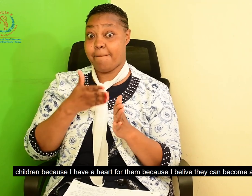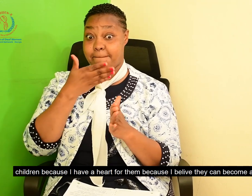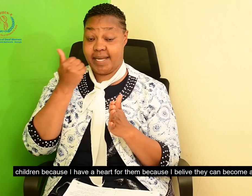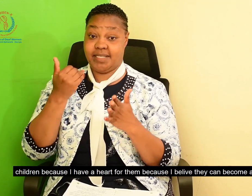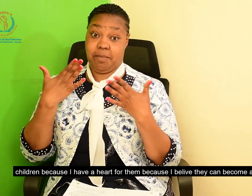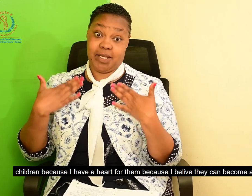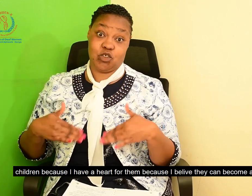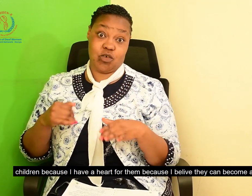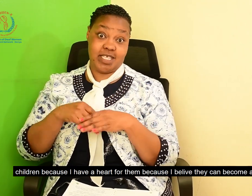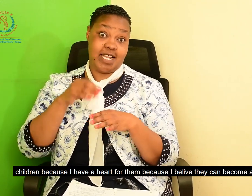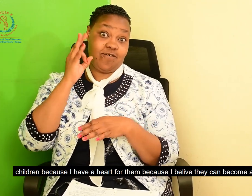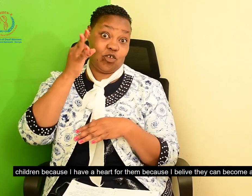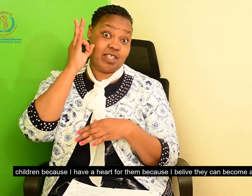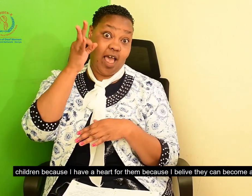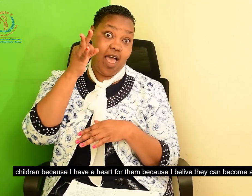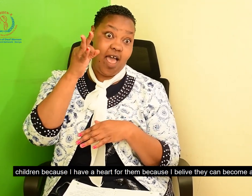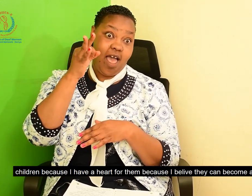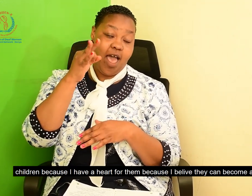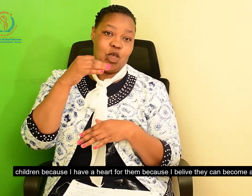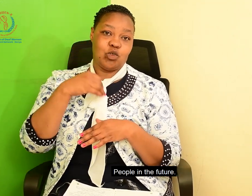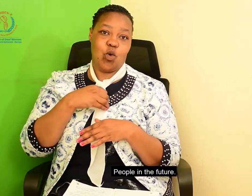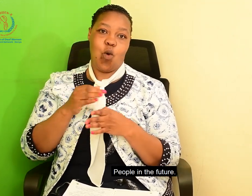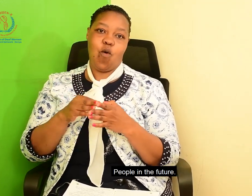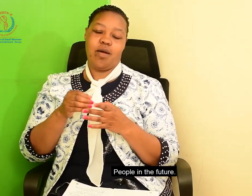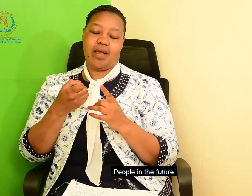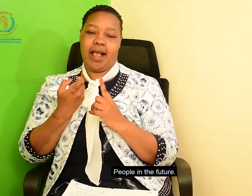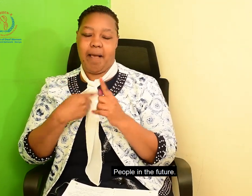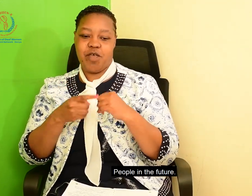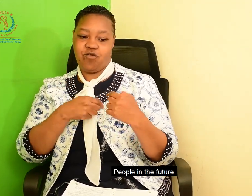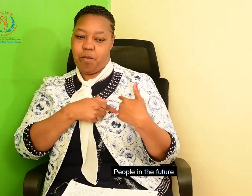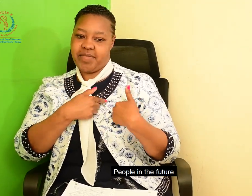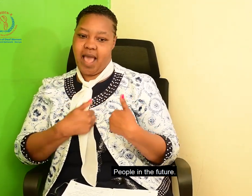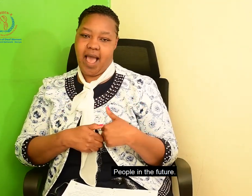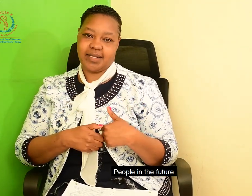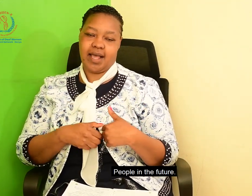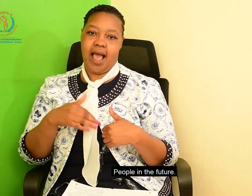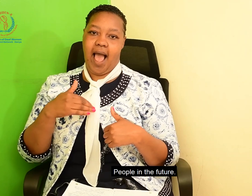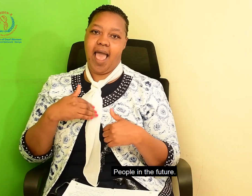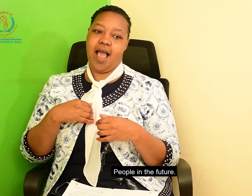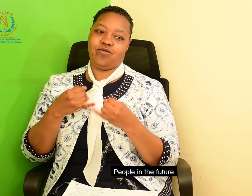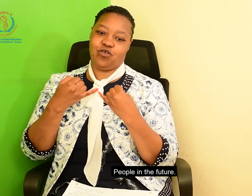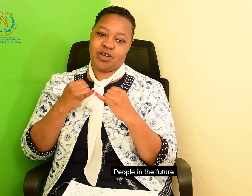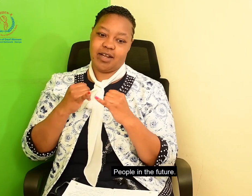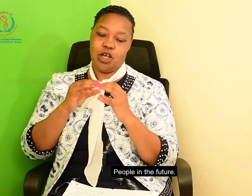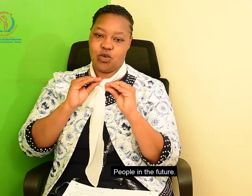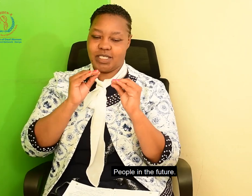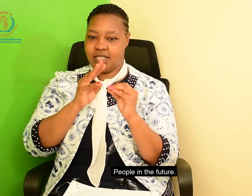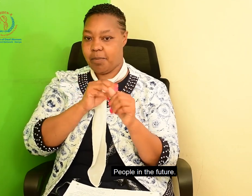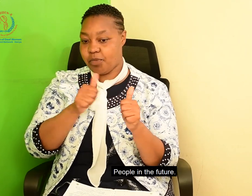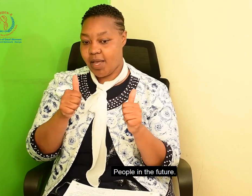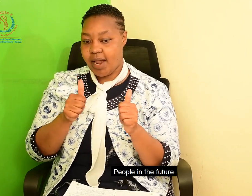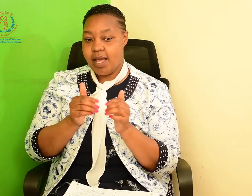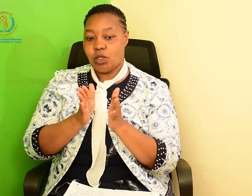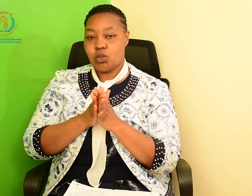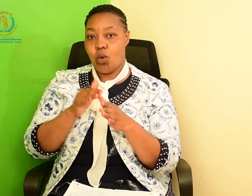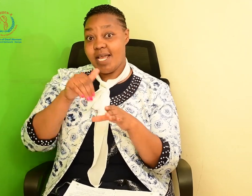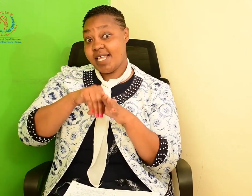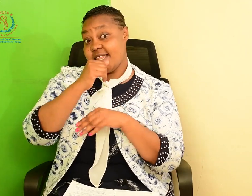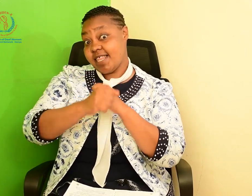because I believe that they can become better people in the future. So, when it coming from the heart, I have tried